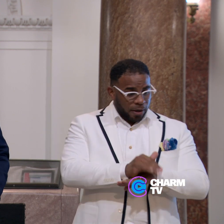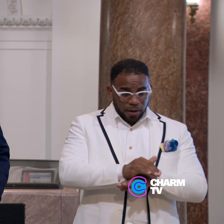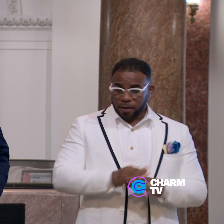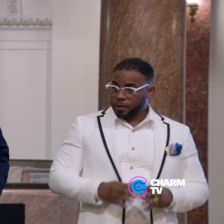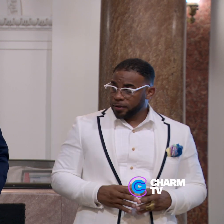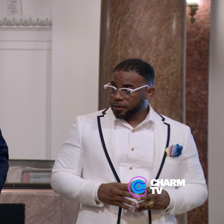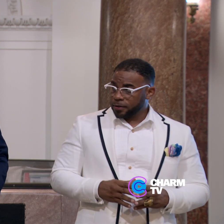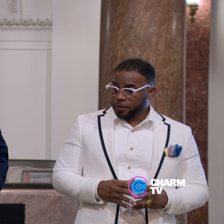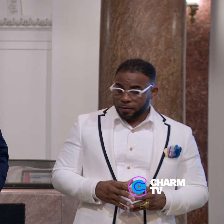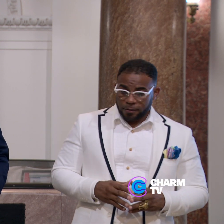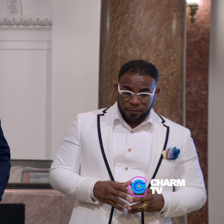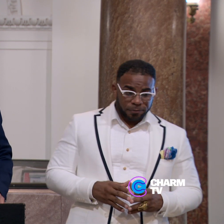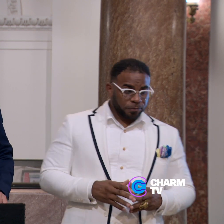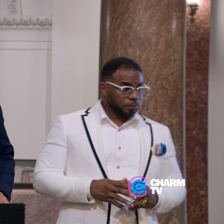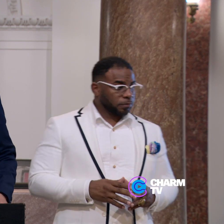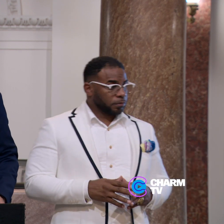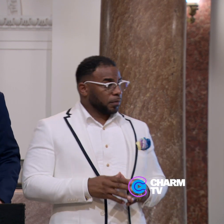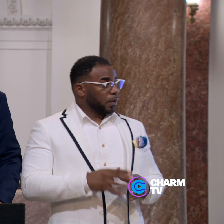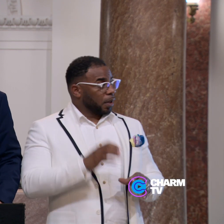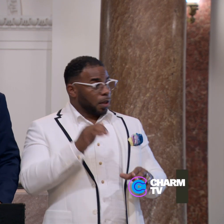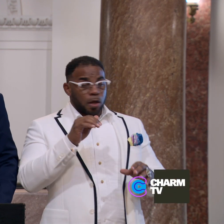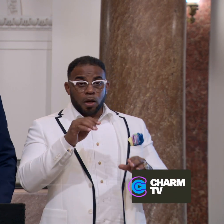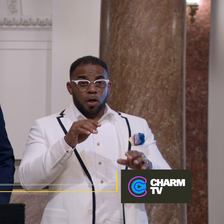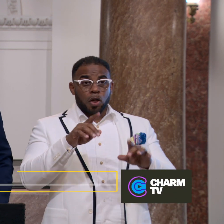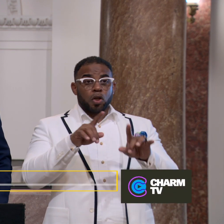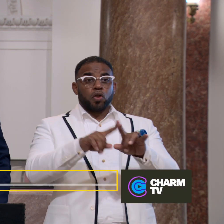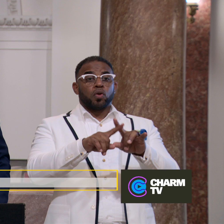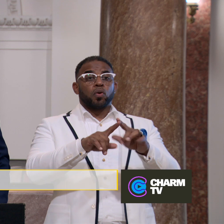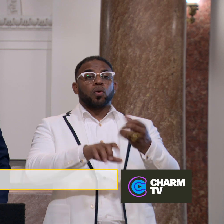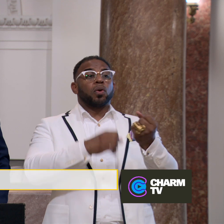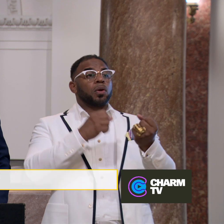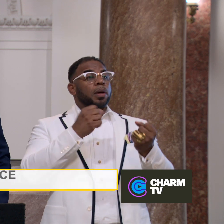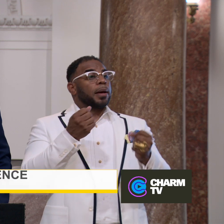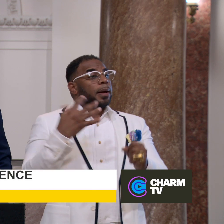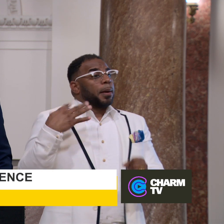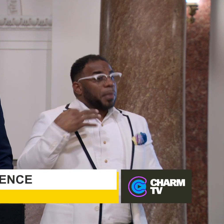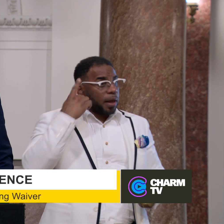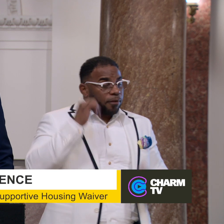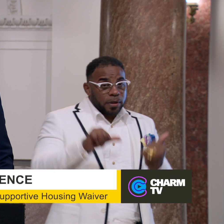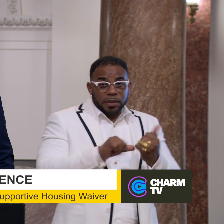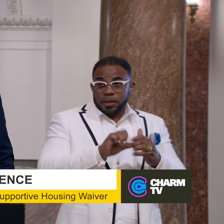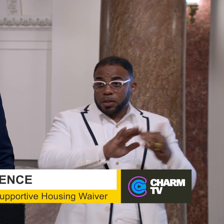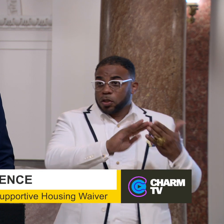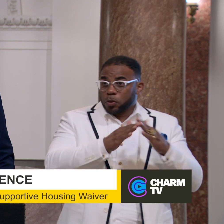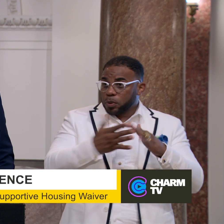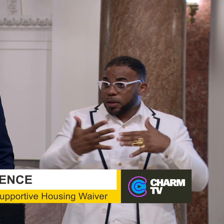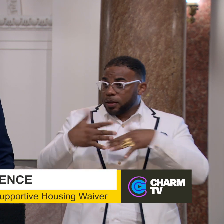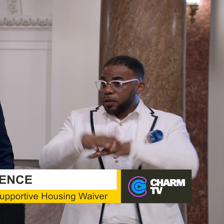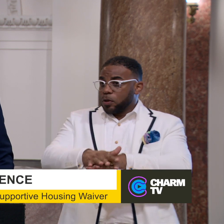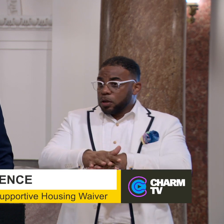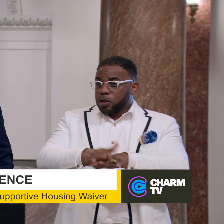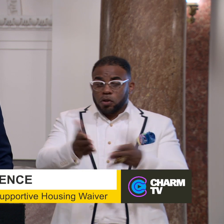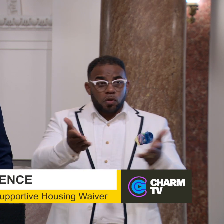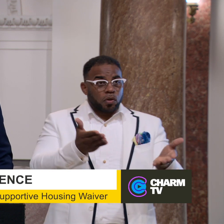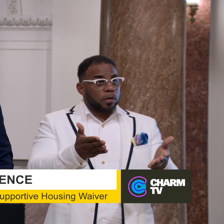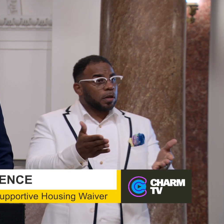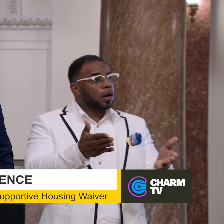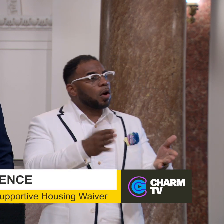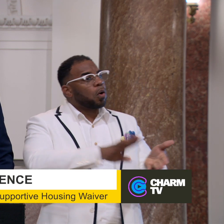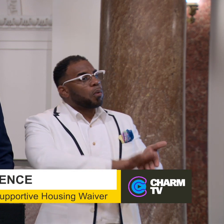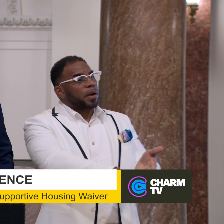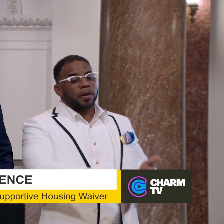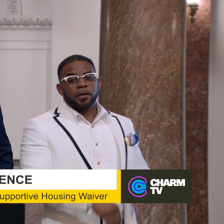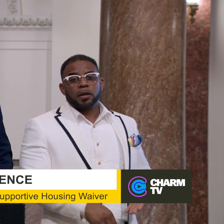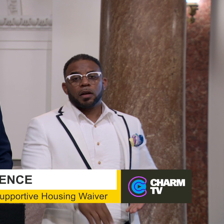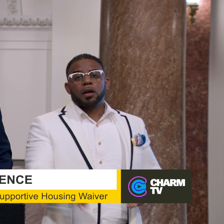not one night. In order to apply for the Assistance and Community Integration Services waiver,